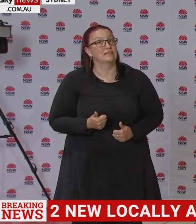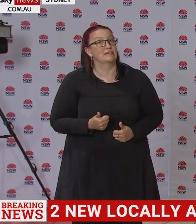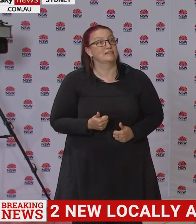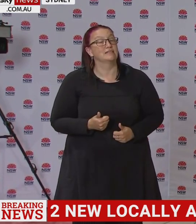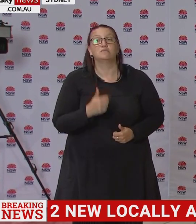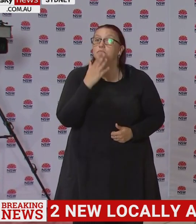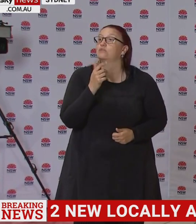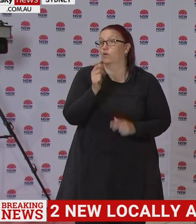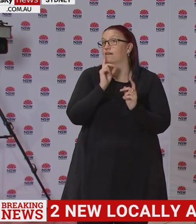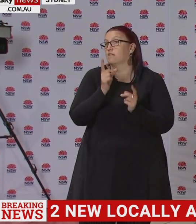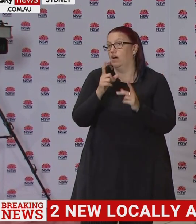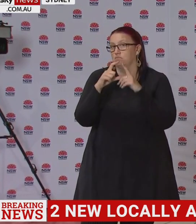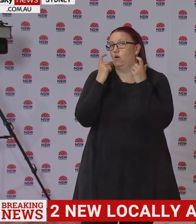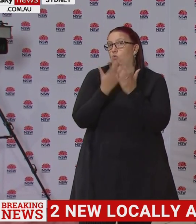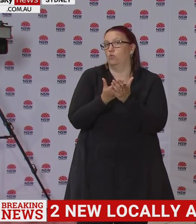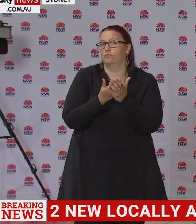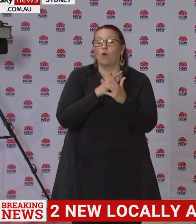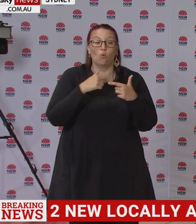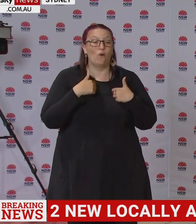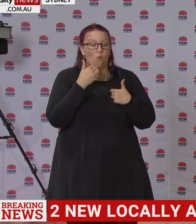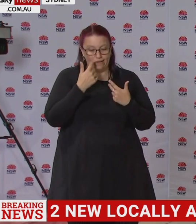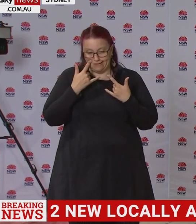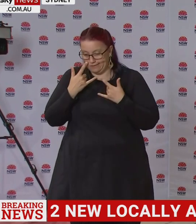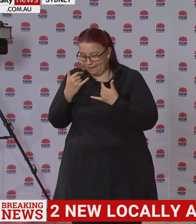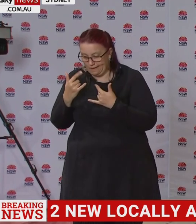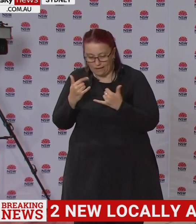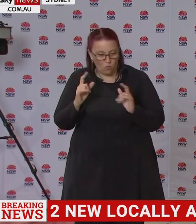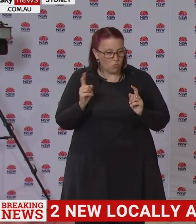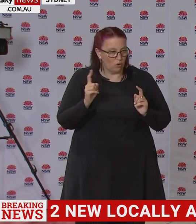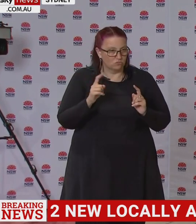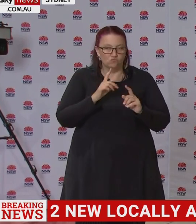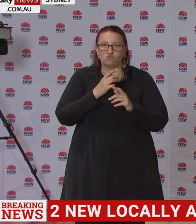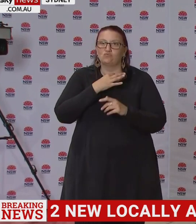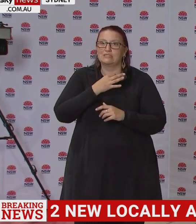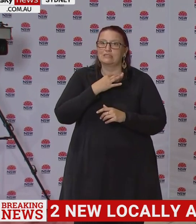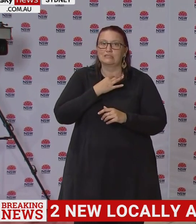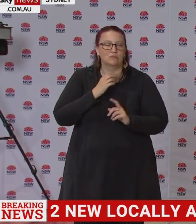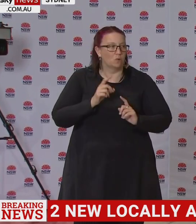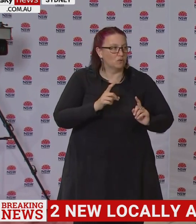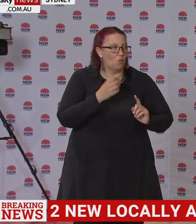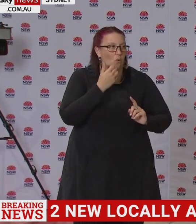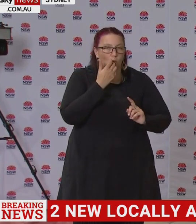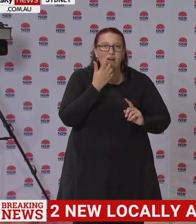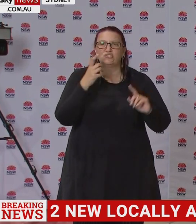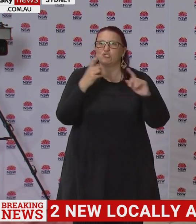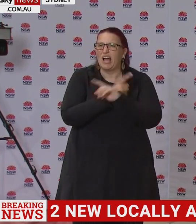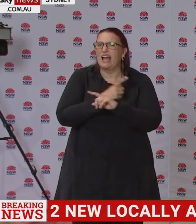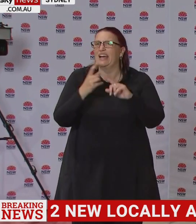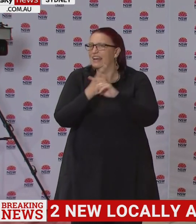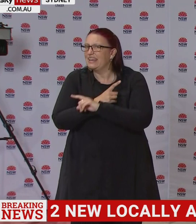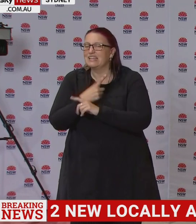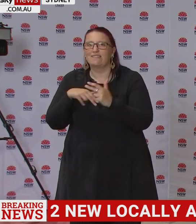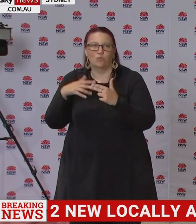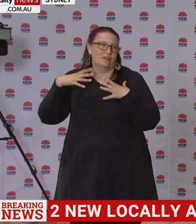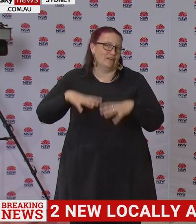any unfolding information and weighing it up as to what the risk factors are. But I think at this case, at this stage, the health advice is that